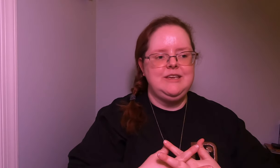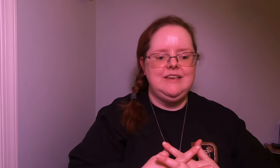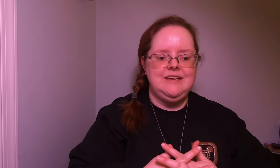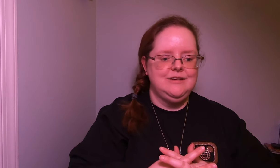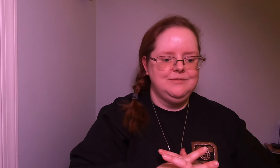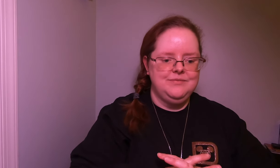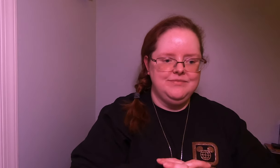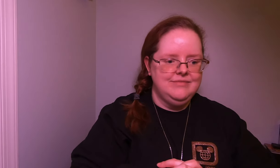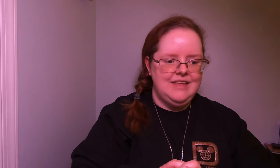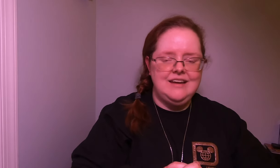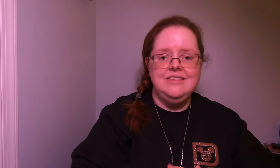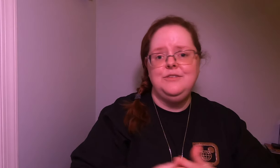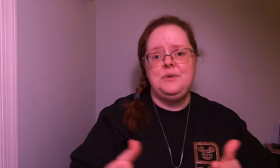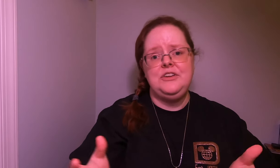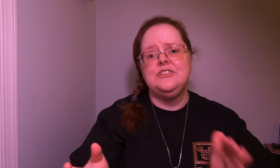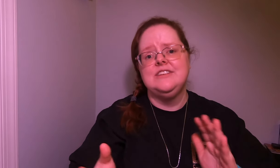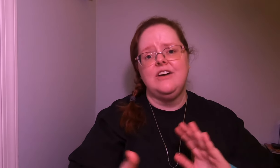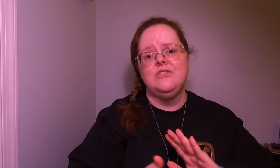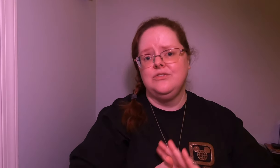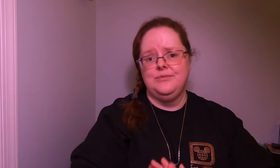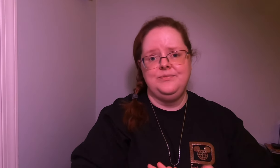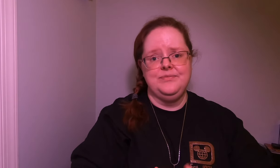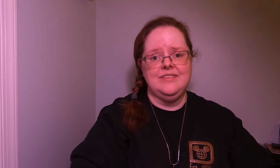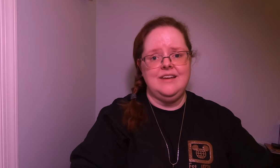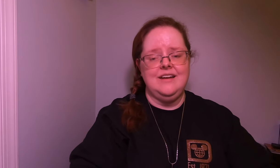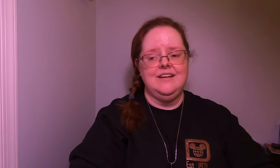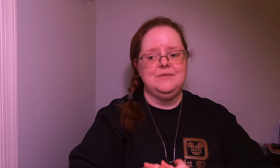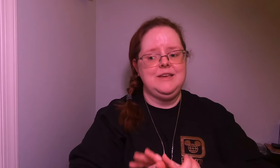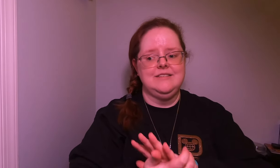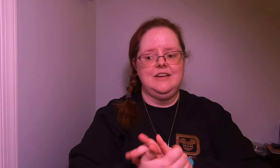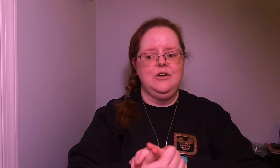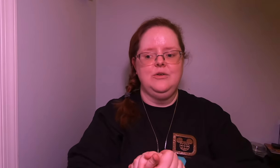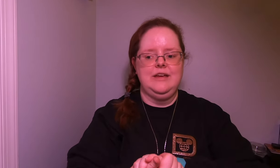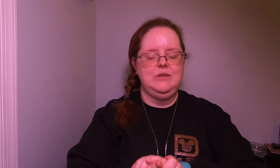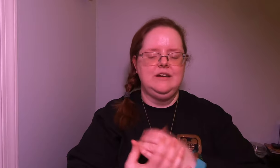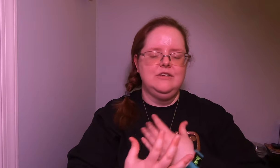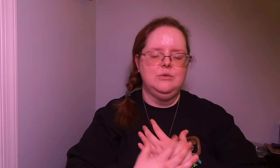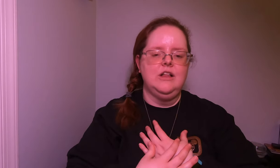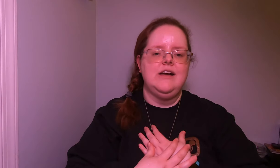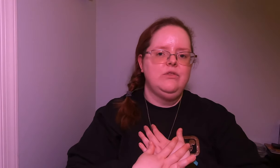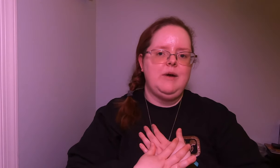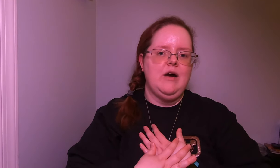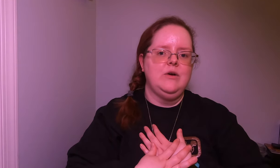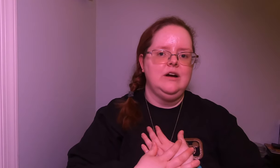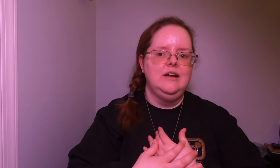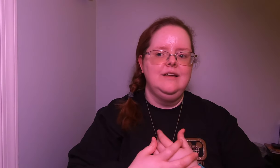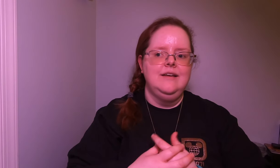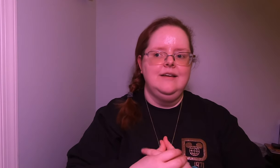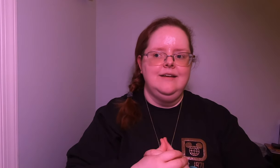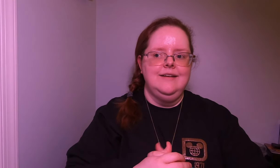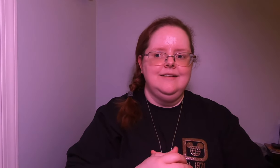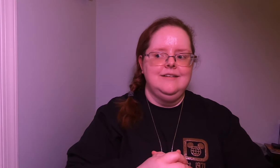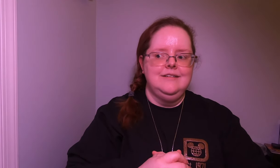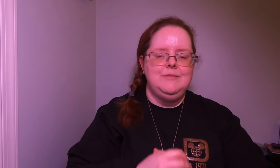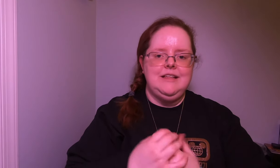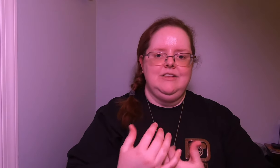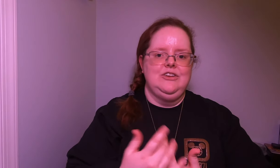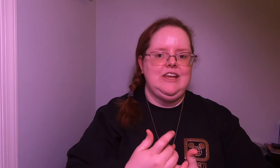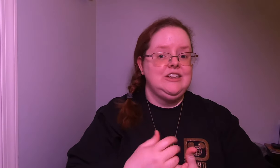be anything but yourself because i know that within us we all have the power to make a little change